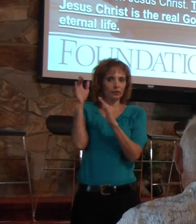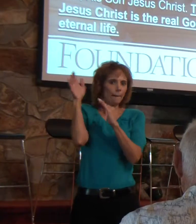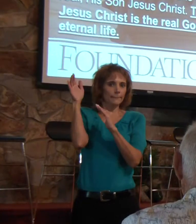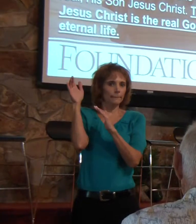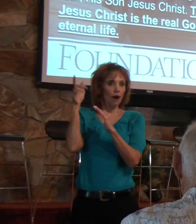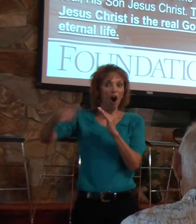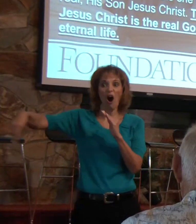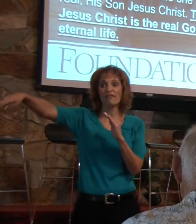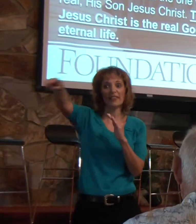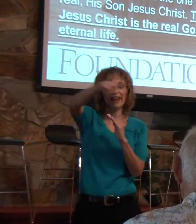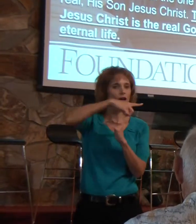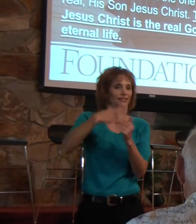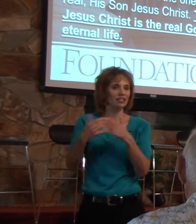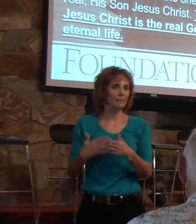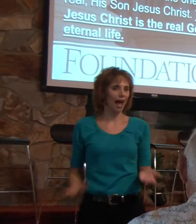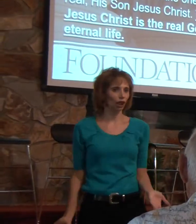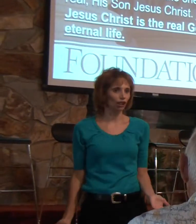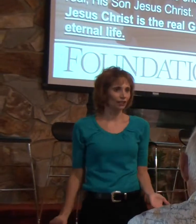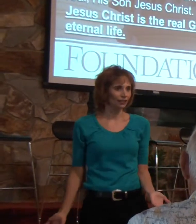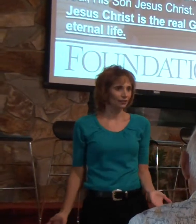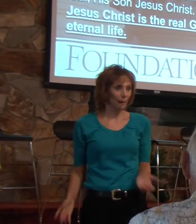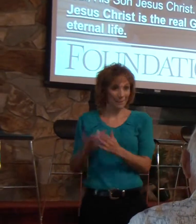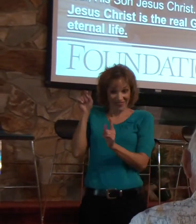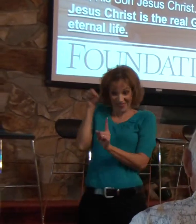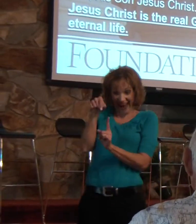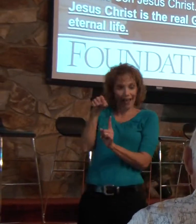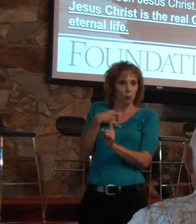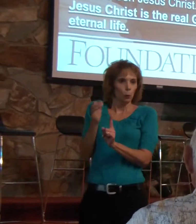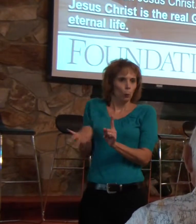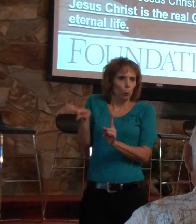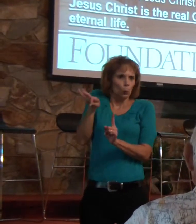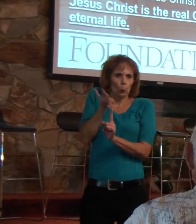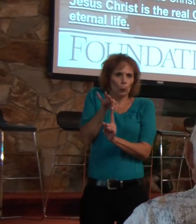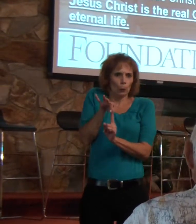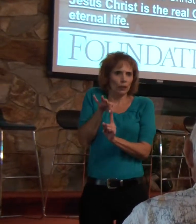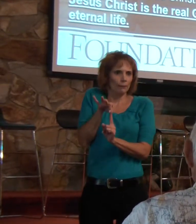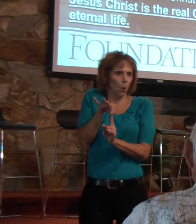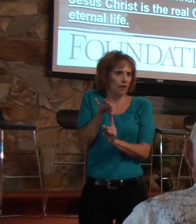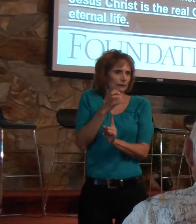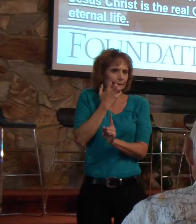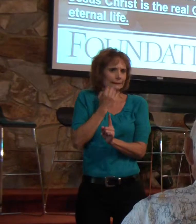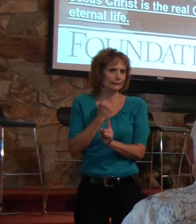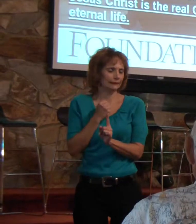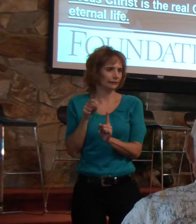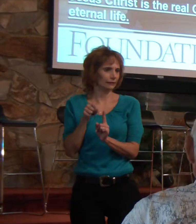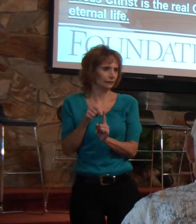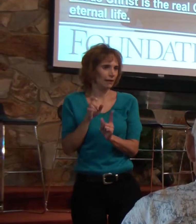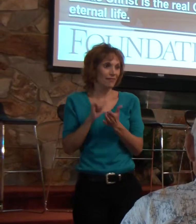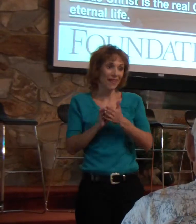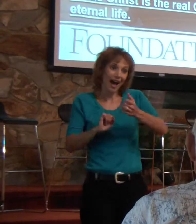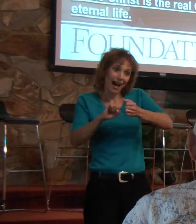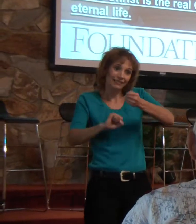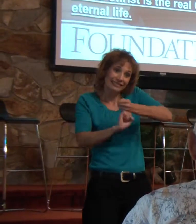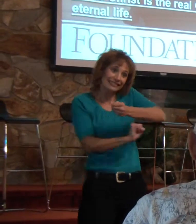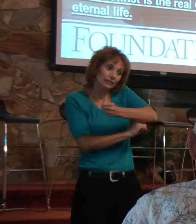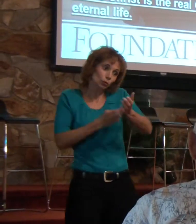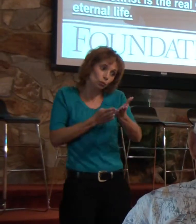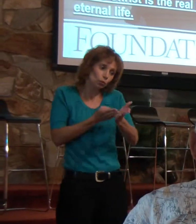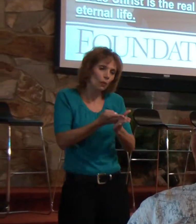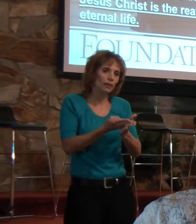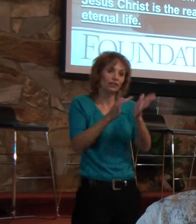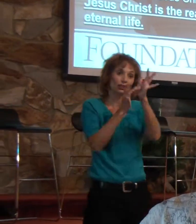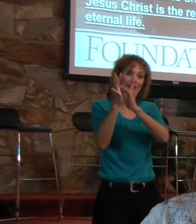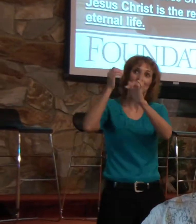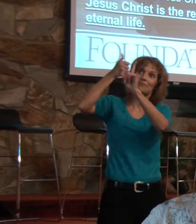And so this morning I want us to look at the claims of Christ because this fundamental truth that Jesus is God.